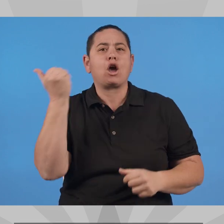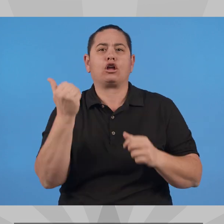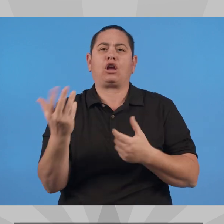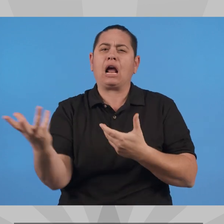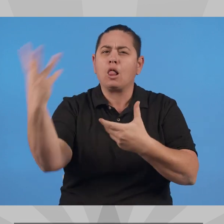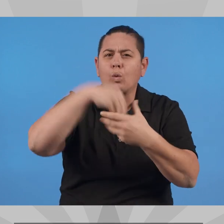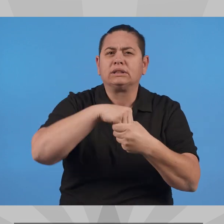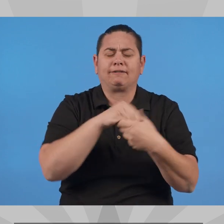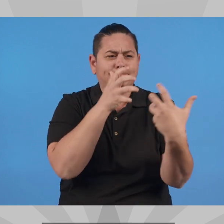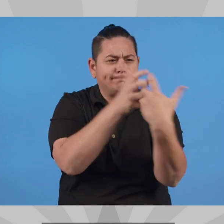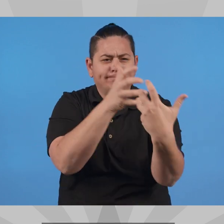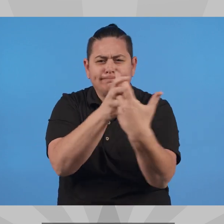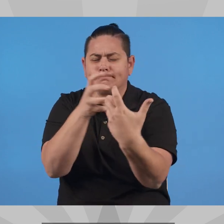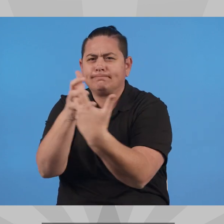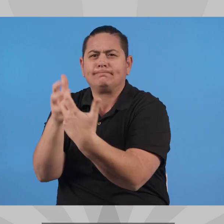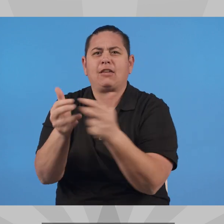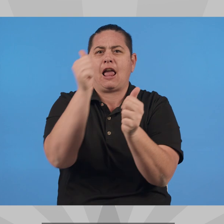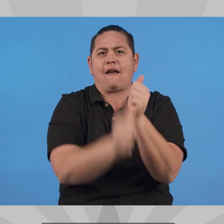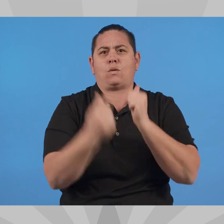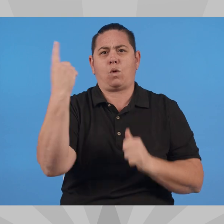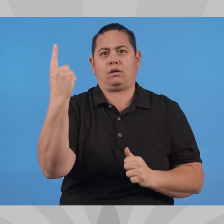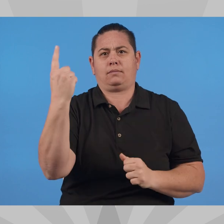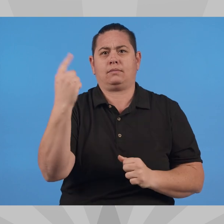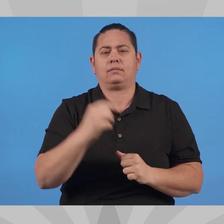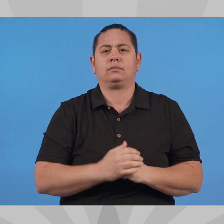more inclusive Arizona that works for everyone.